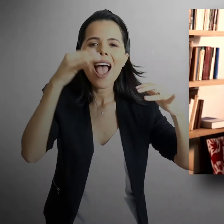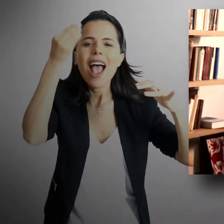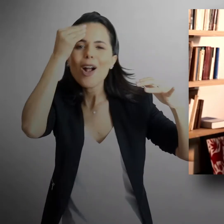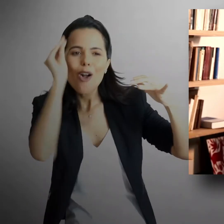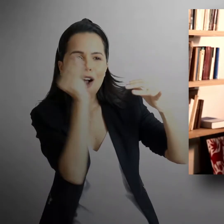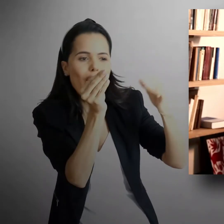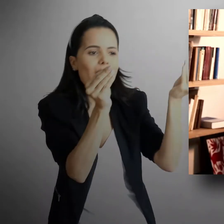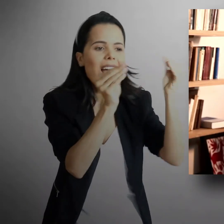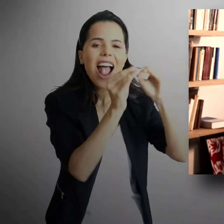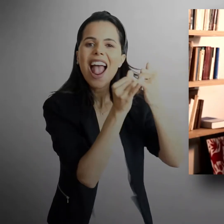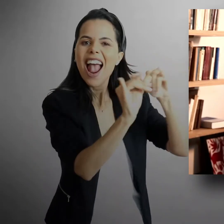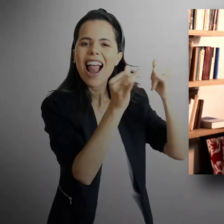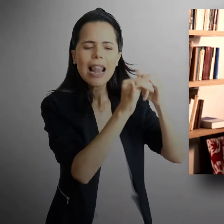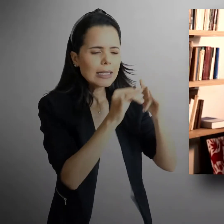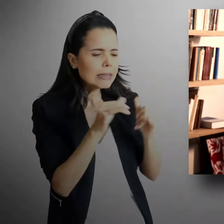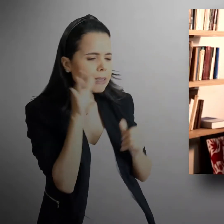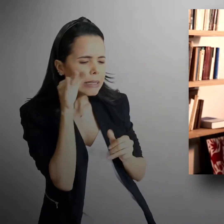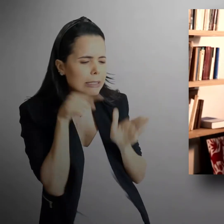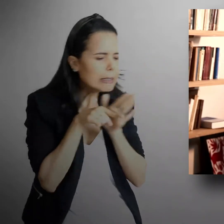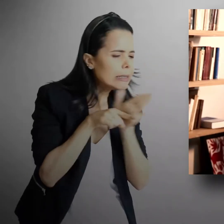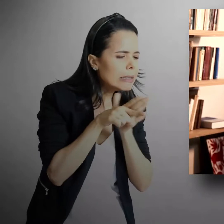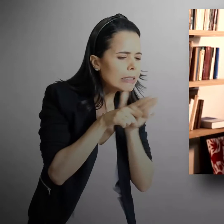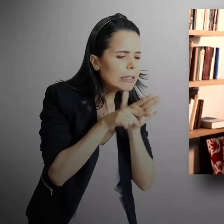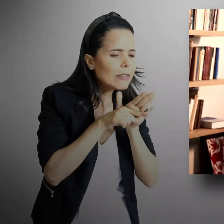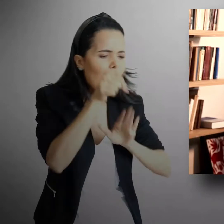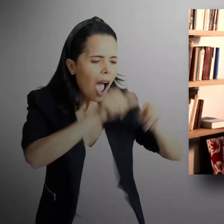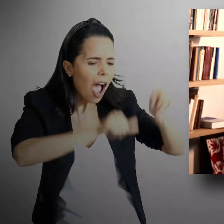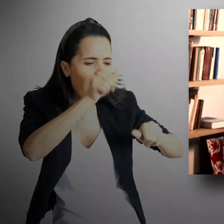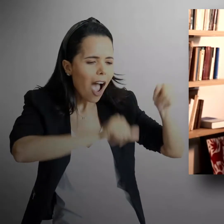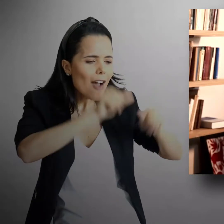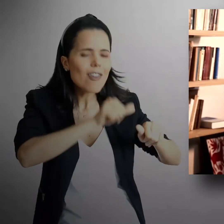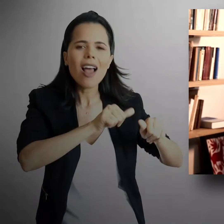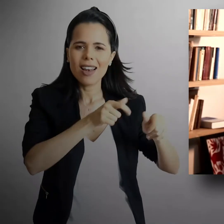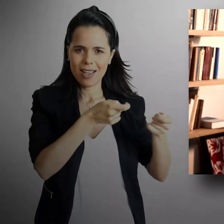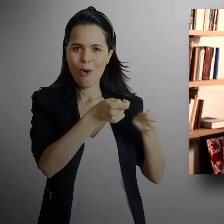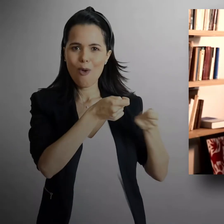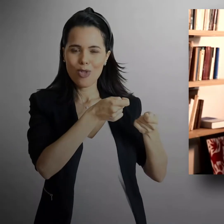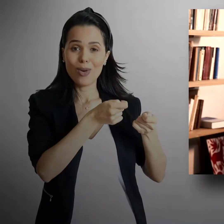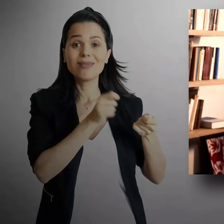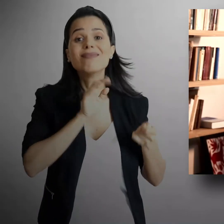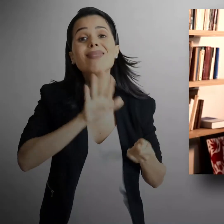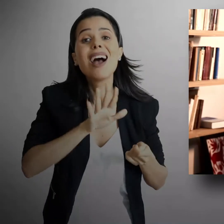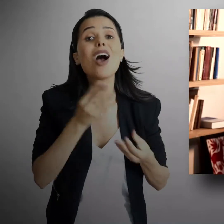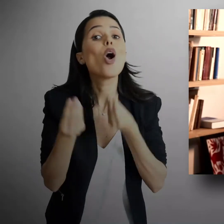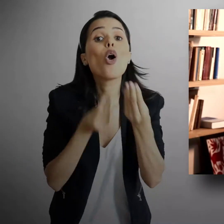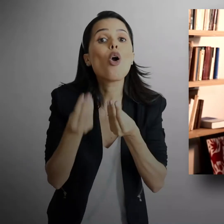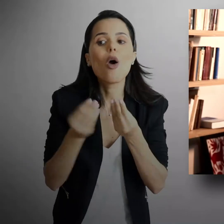we don't do it with humans. And humans have about the same visual system as cats and monkeys. So we know about the human visual